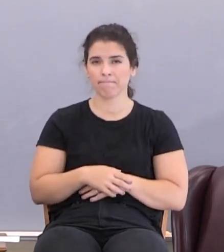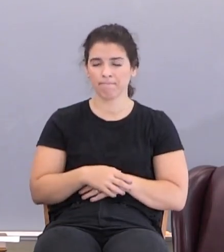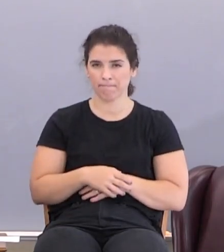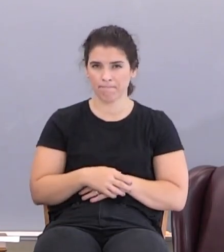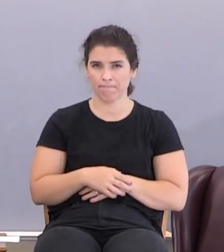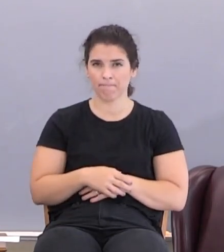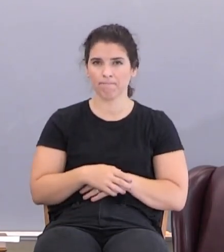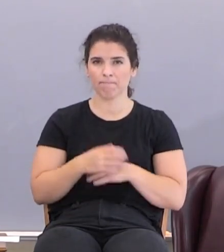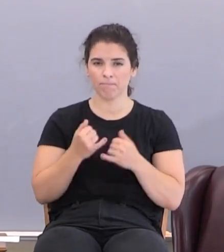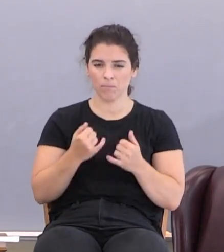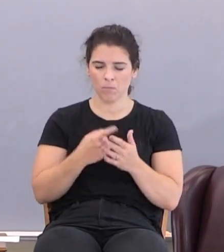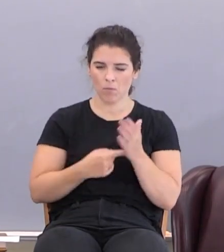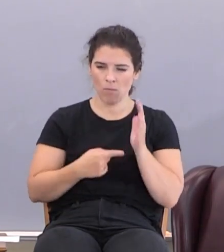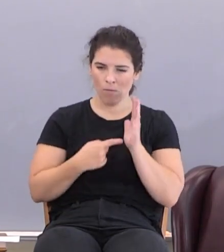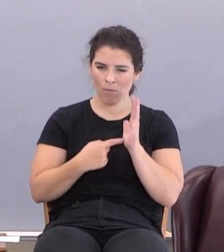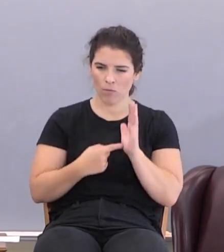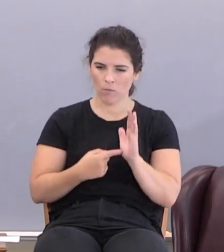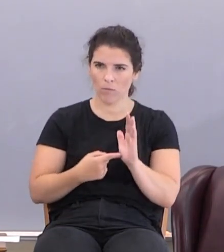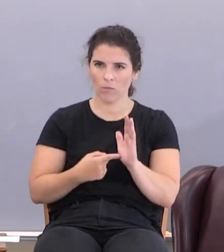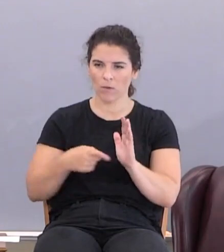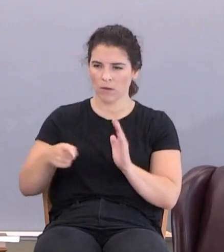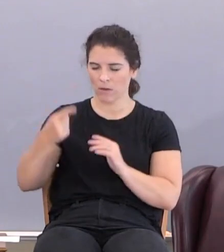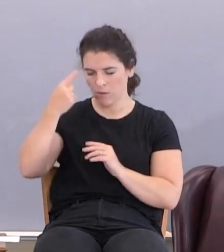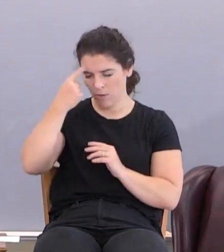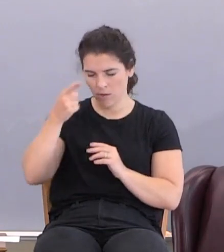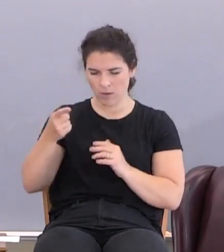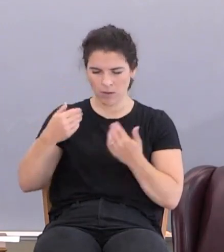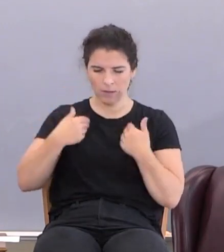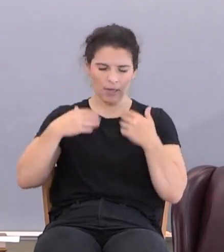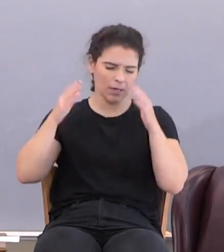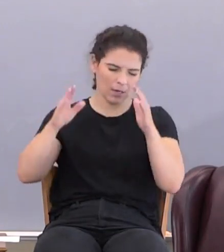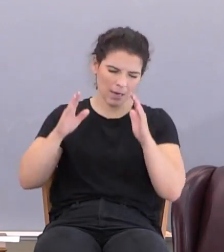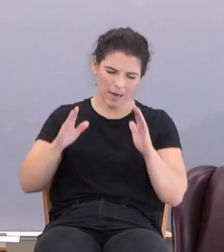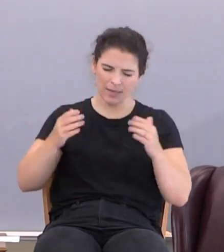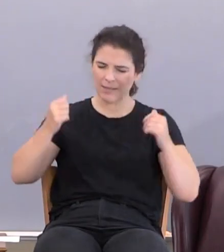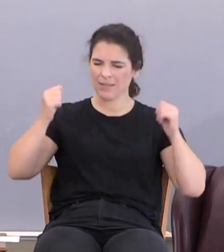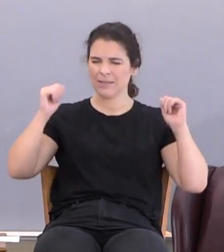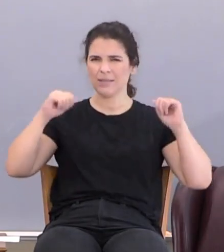And what is demonstrated? He thought he had an excellent sacrifice.